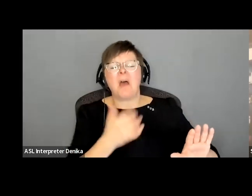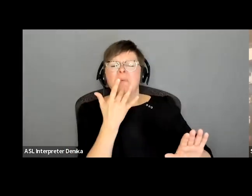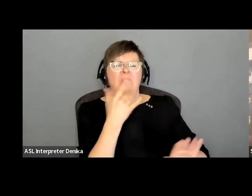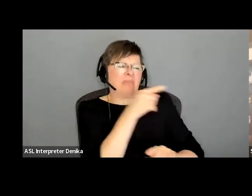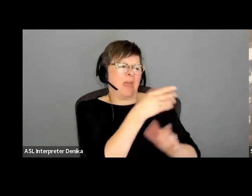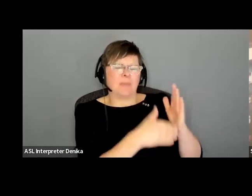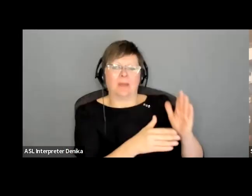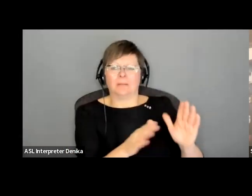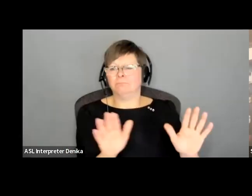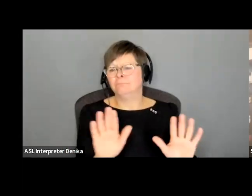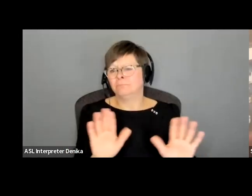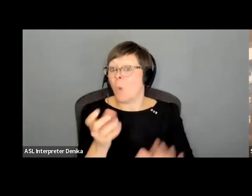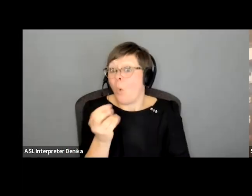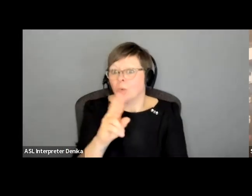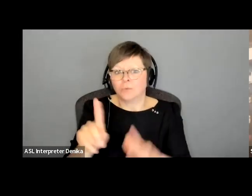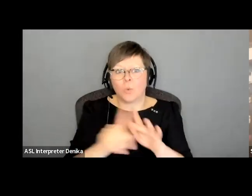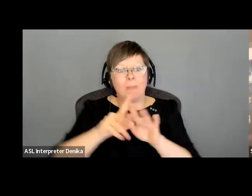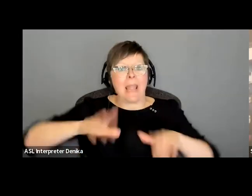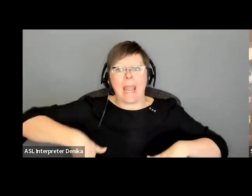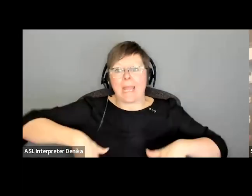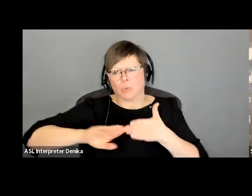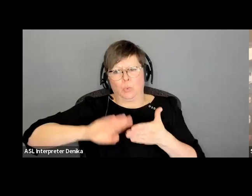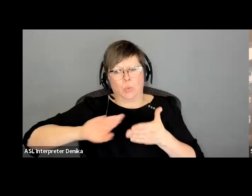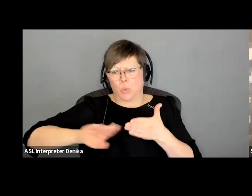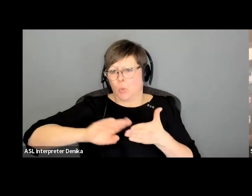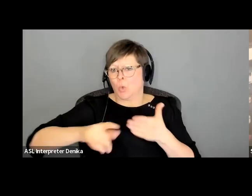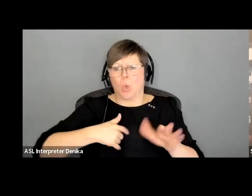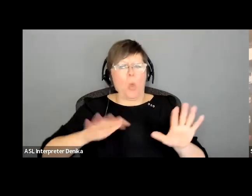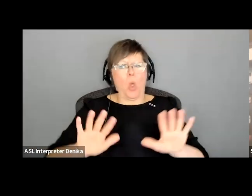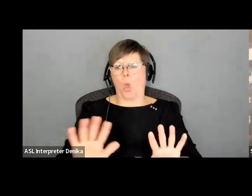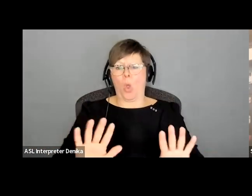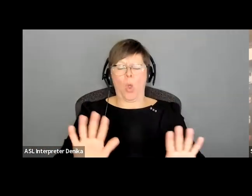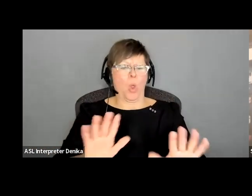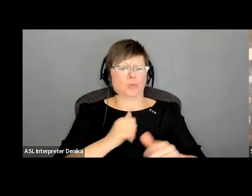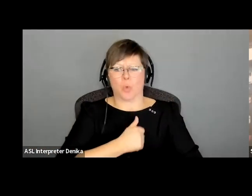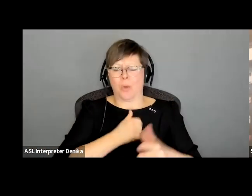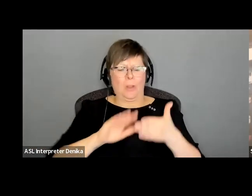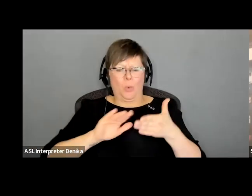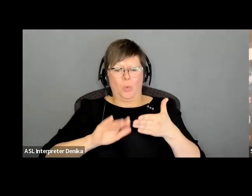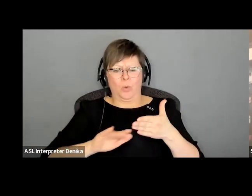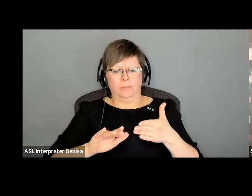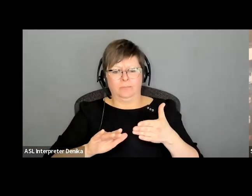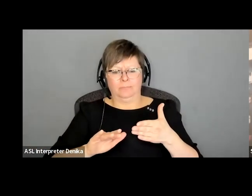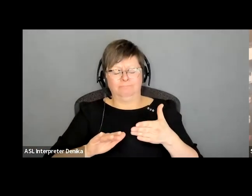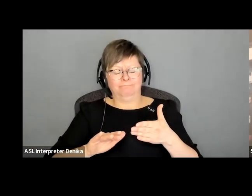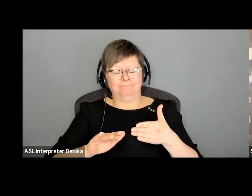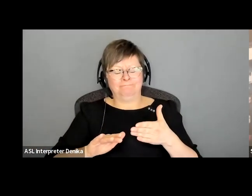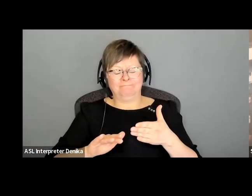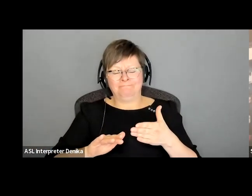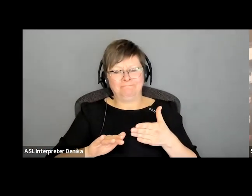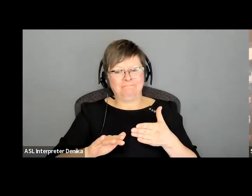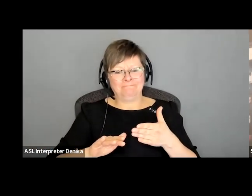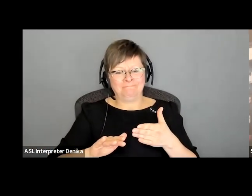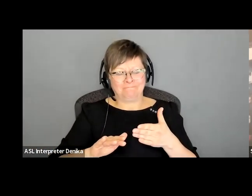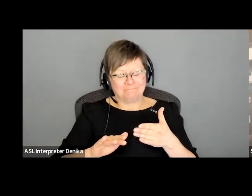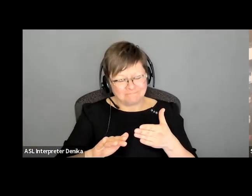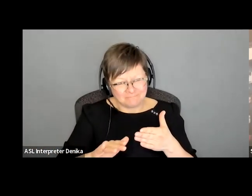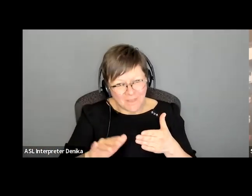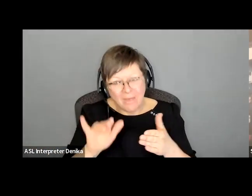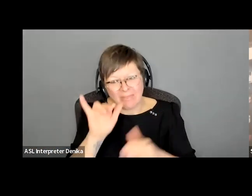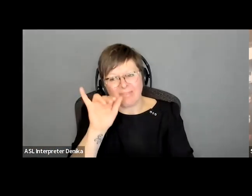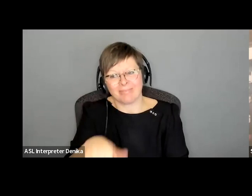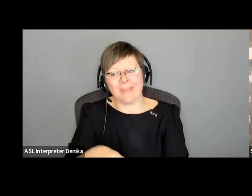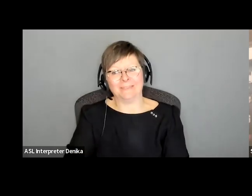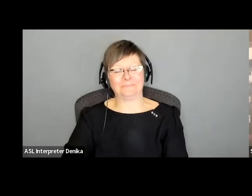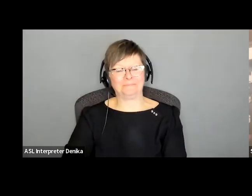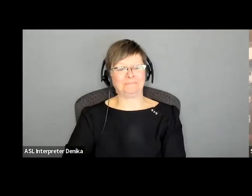part or being late and all the excuses for being late or all those sorts of things those uh you know there was a